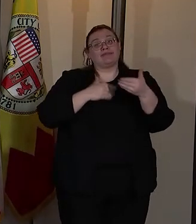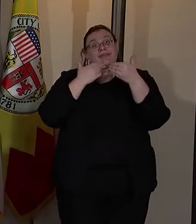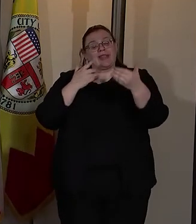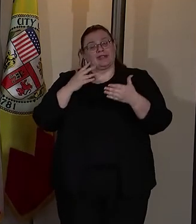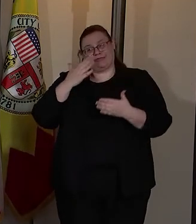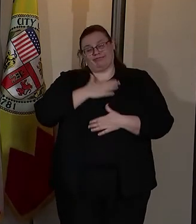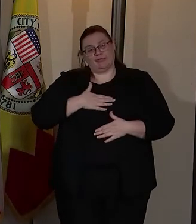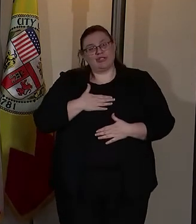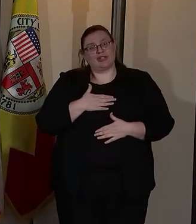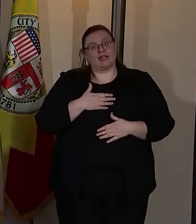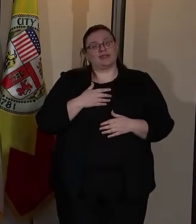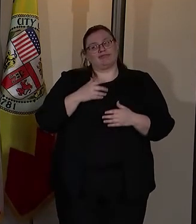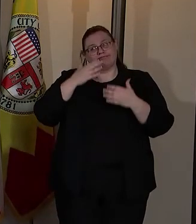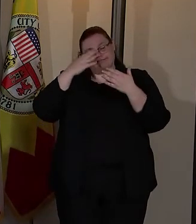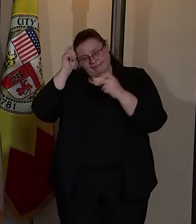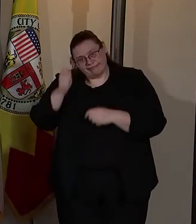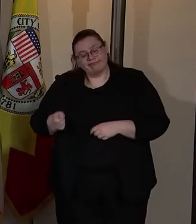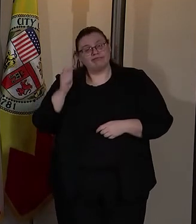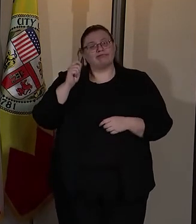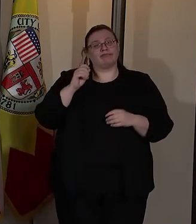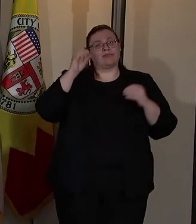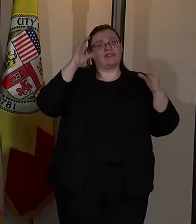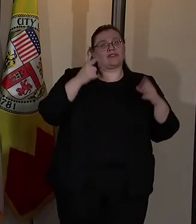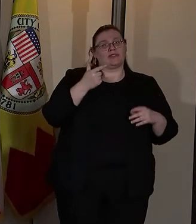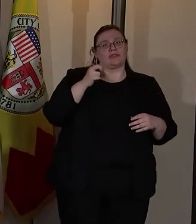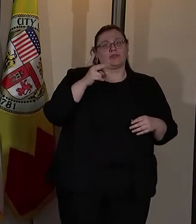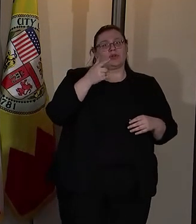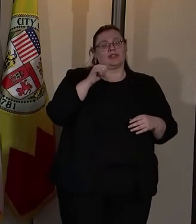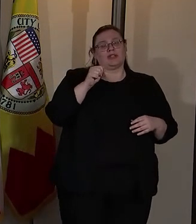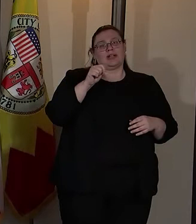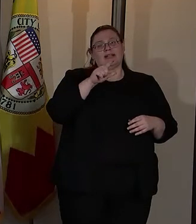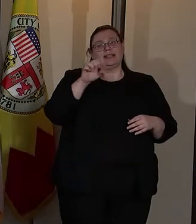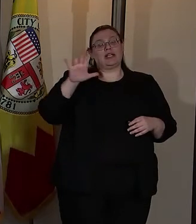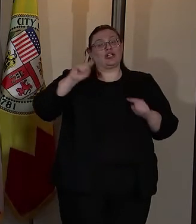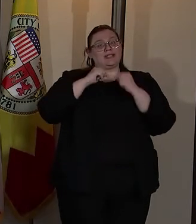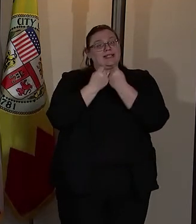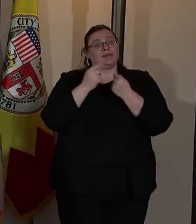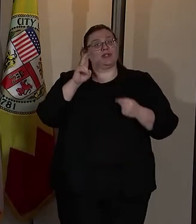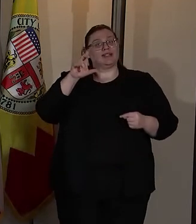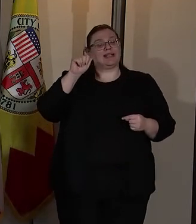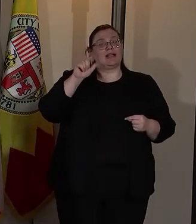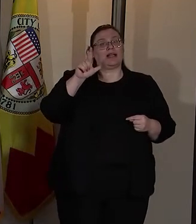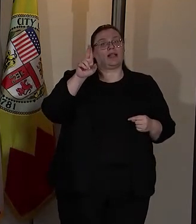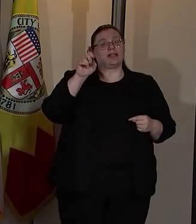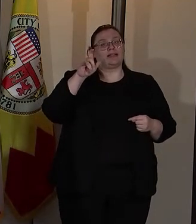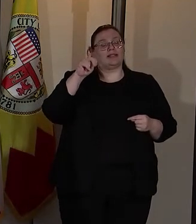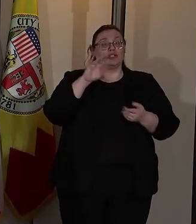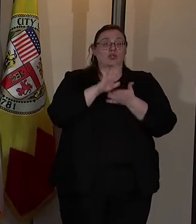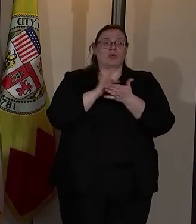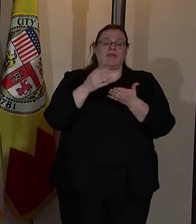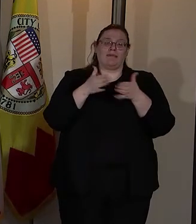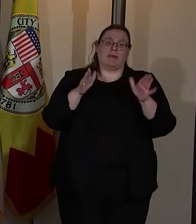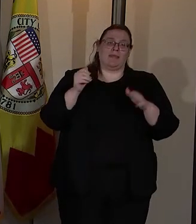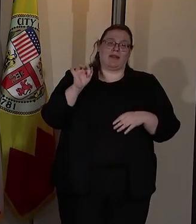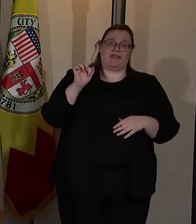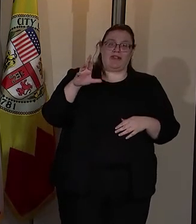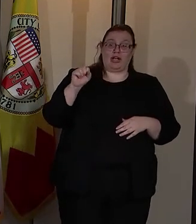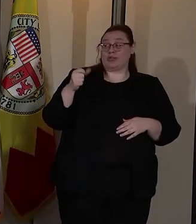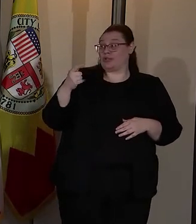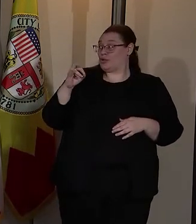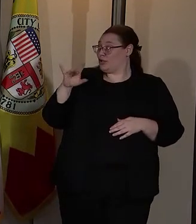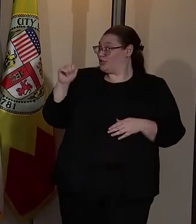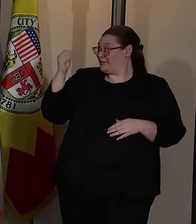appreciation, my gratitude to Professor Georgia Leap and her team at UCLA Luskin School of Public Affairs. Georgia, your